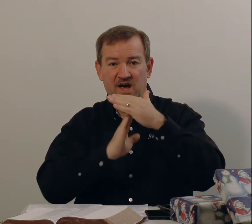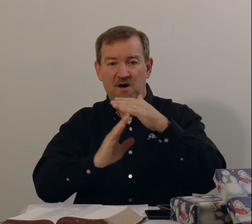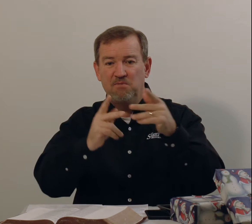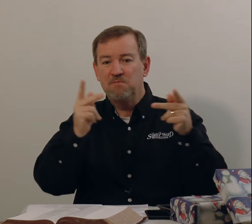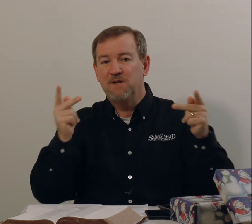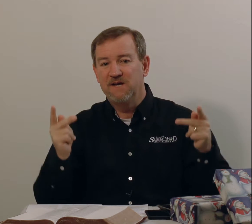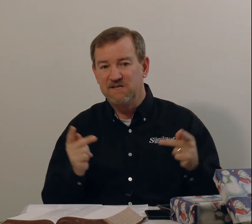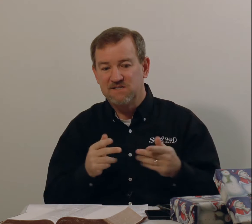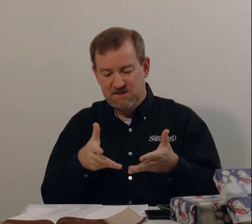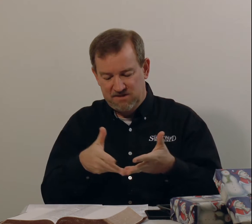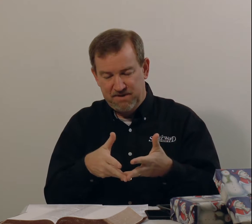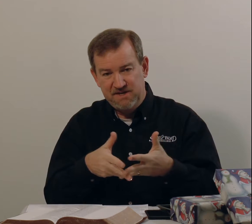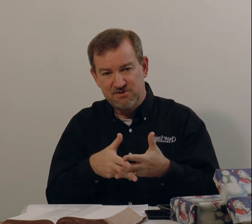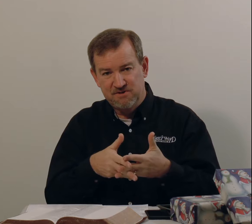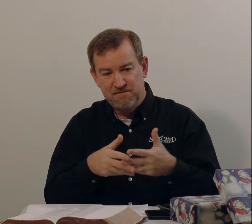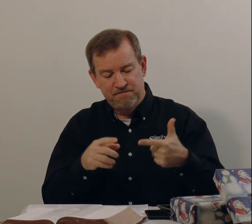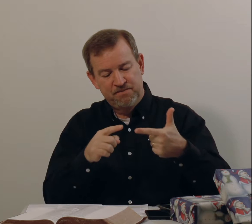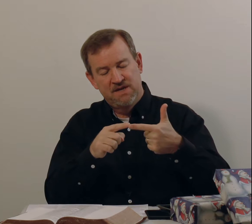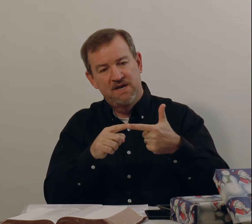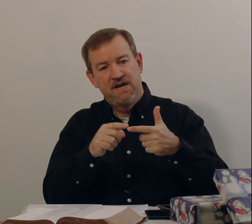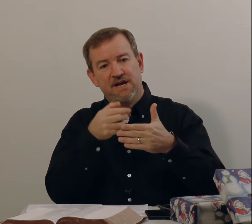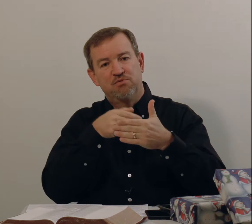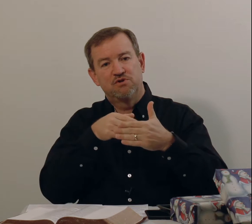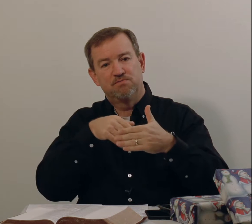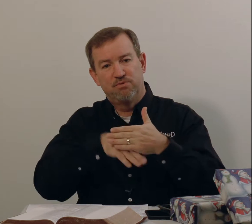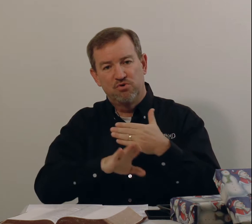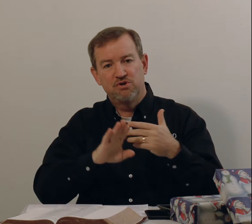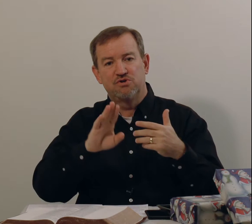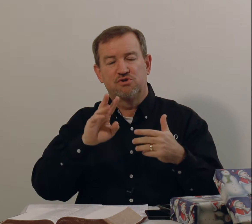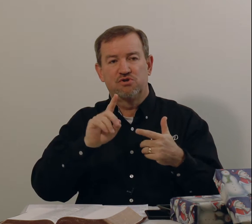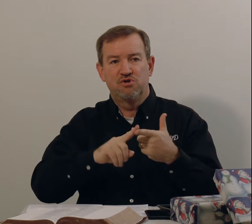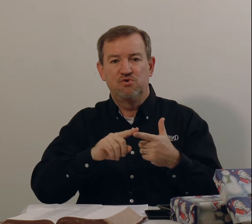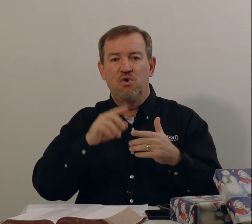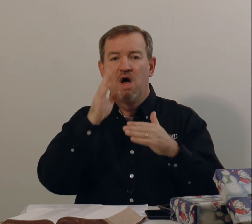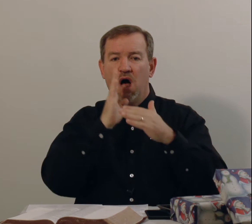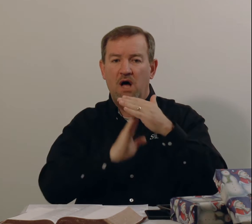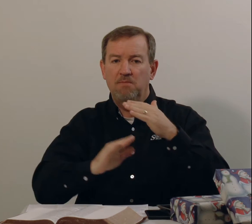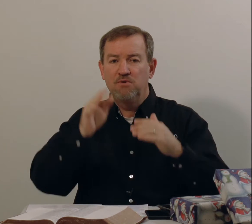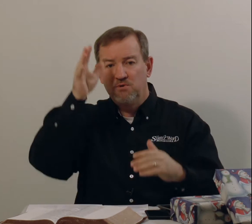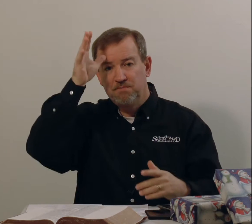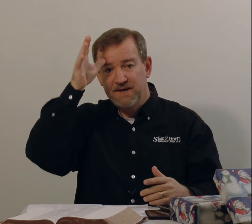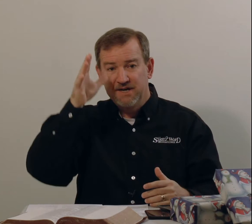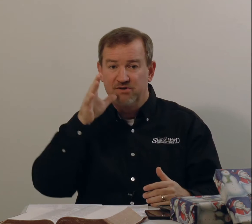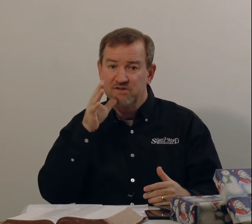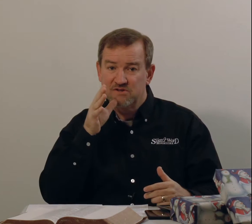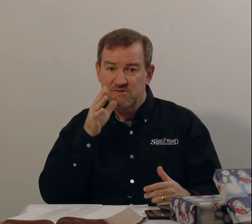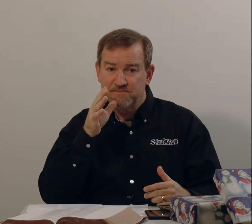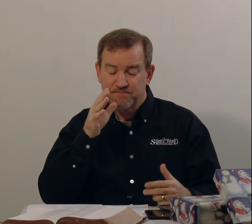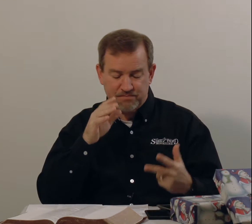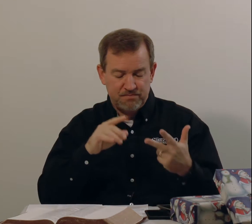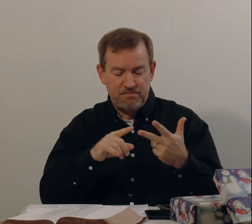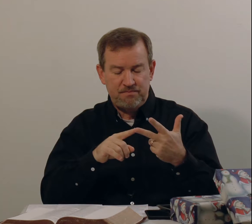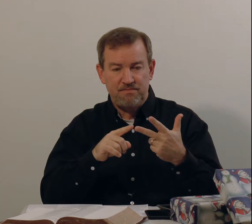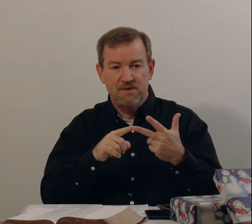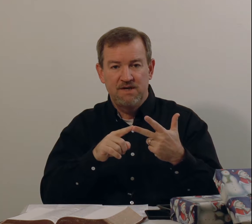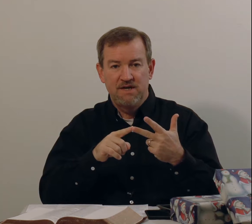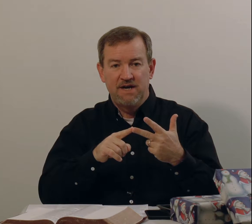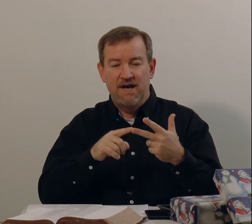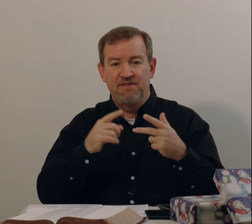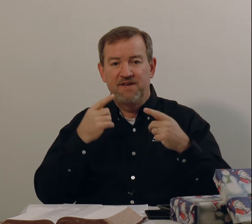humble place in the manger. He was born to humble parents. And the